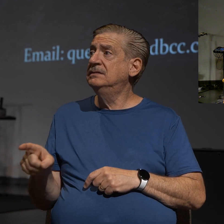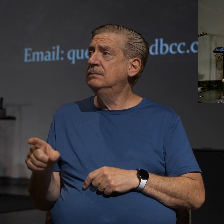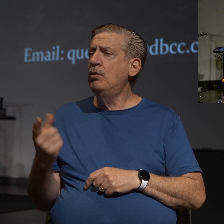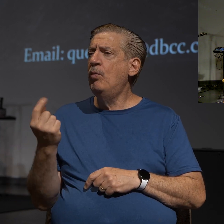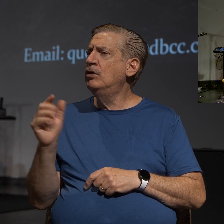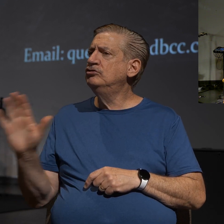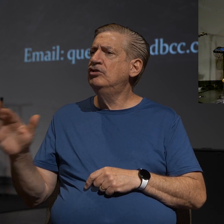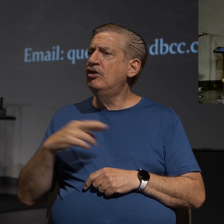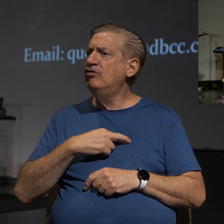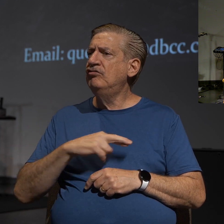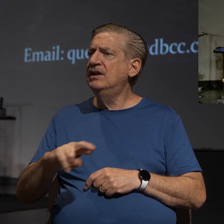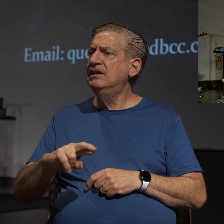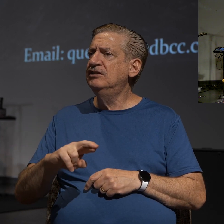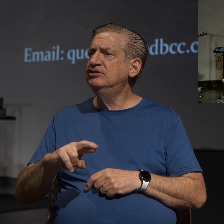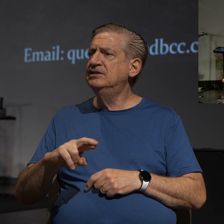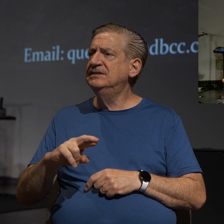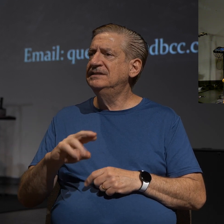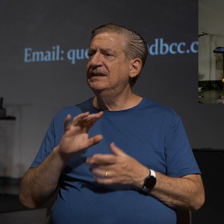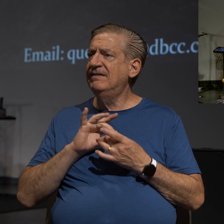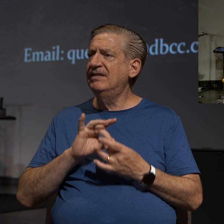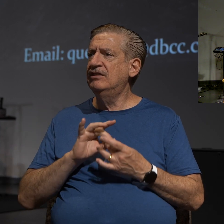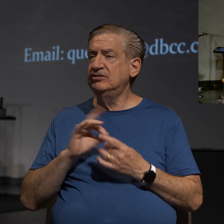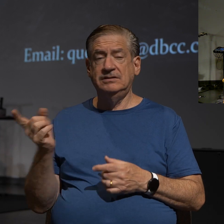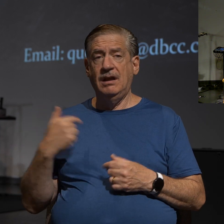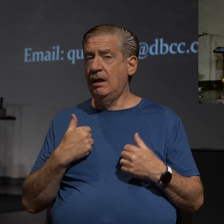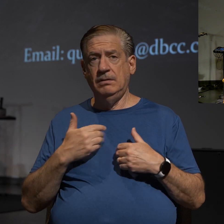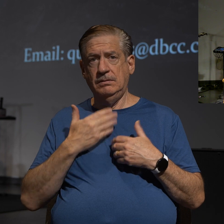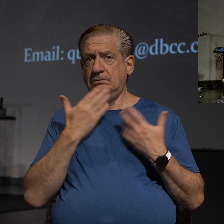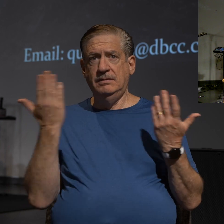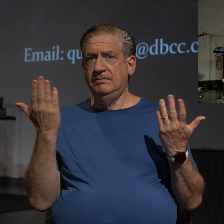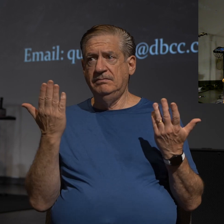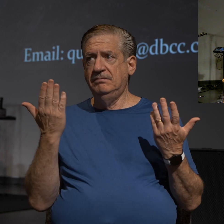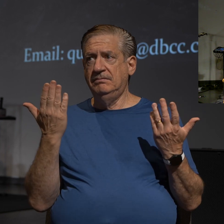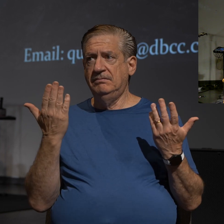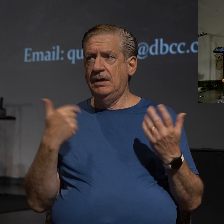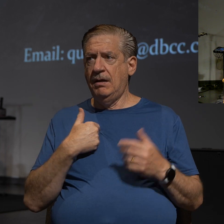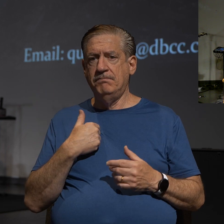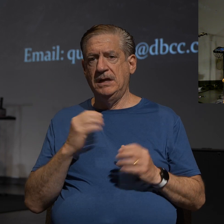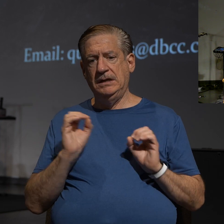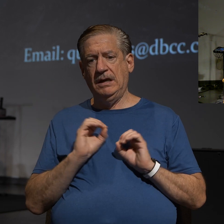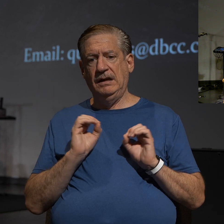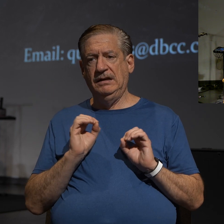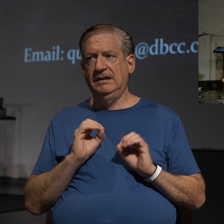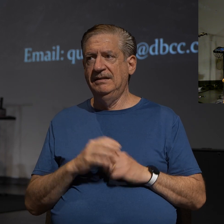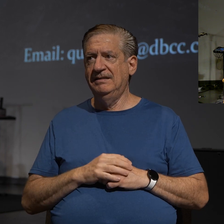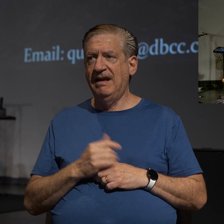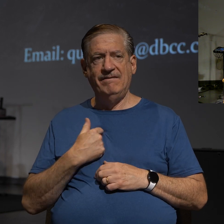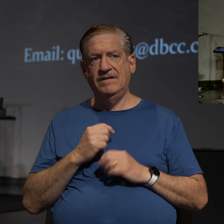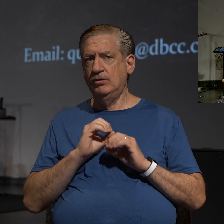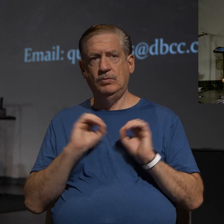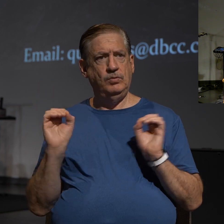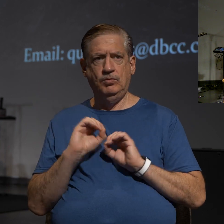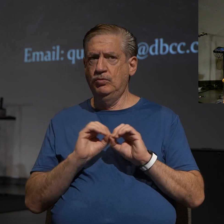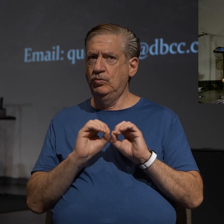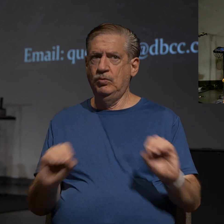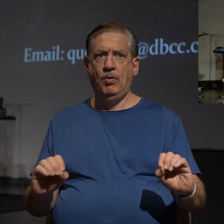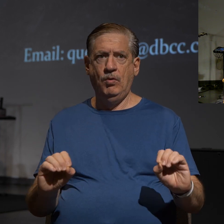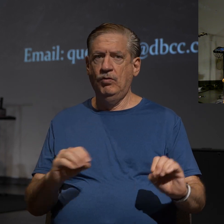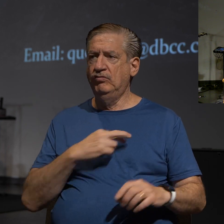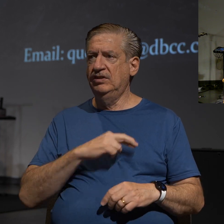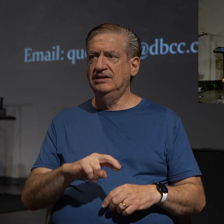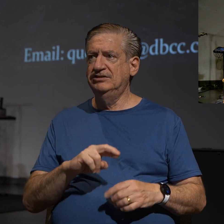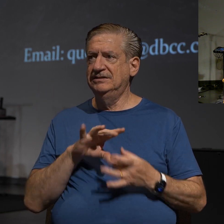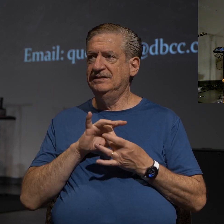what is your religious affiliation, they would say, I don't have any. I'm a nun. I don't have any religious affiliation